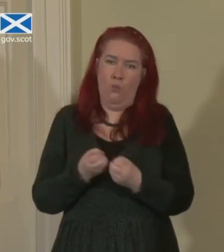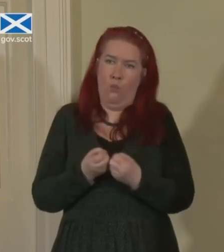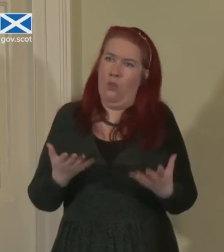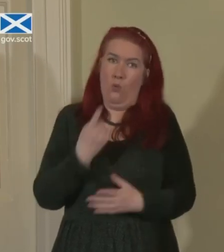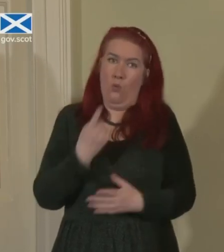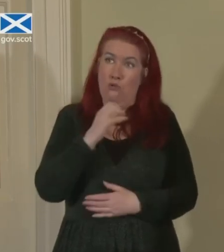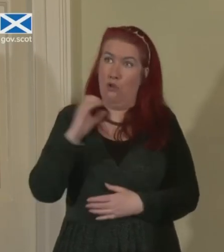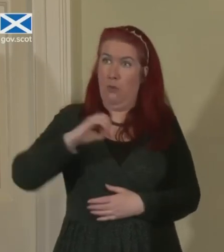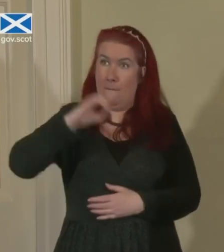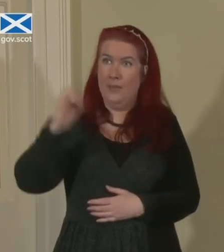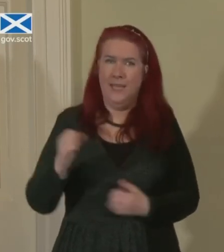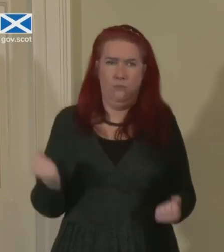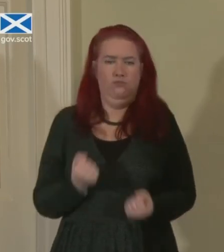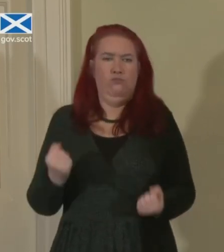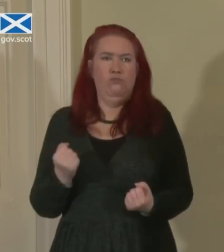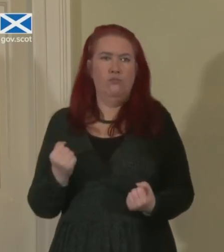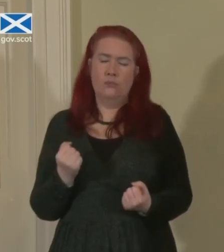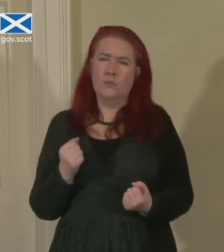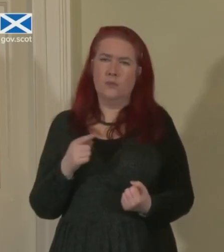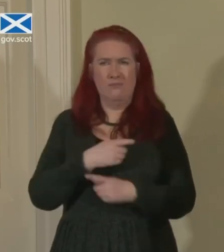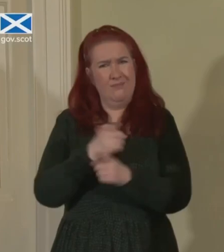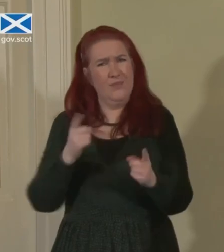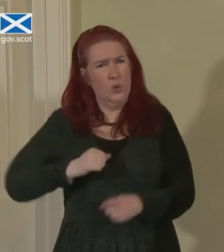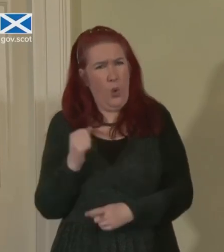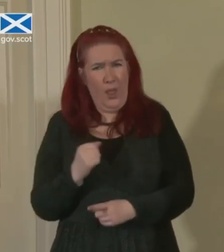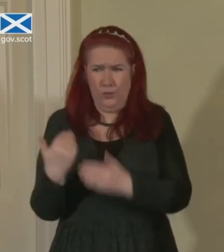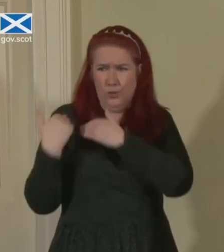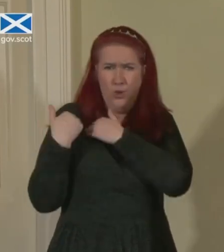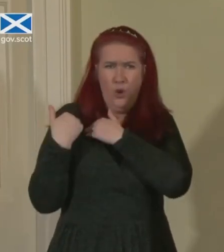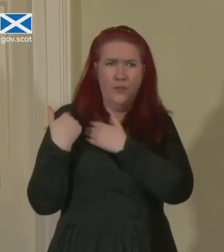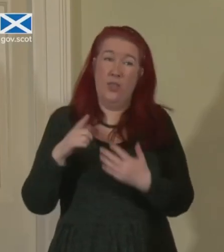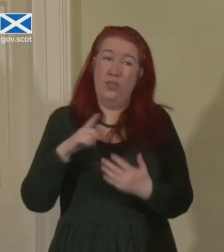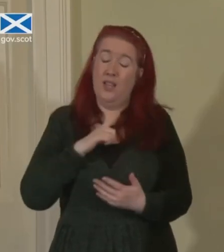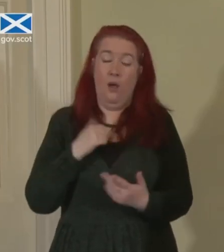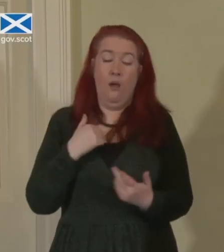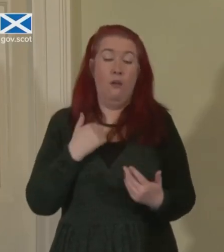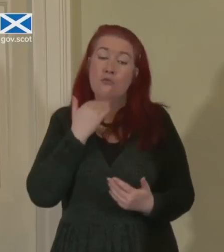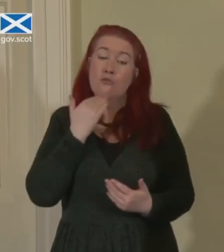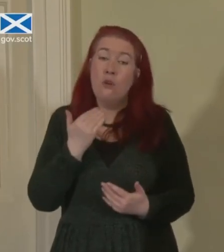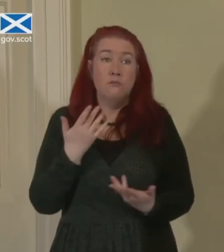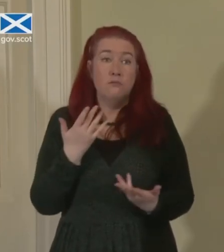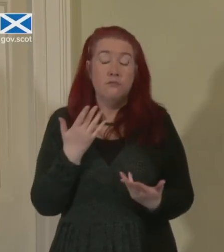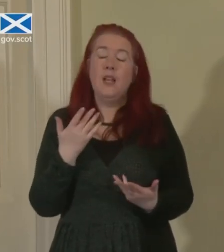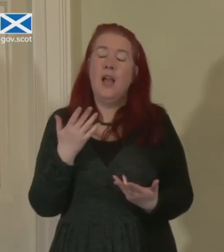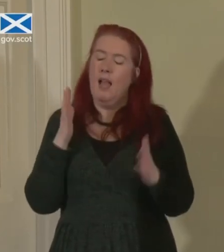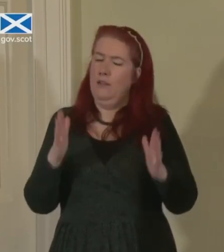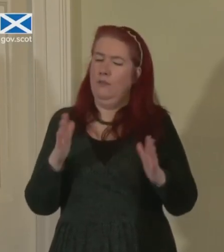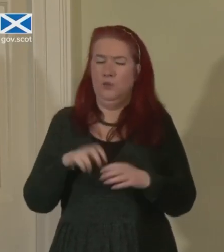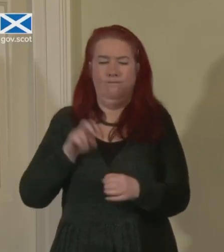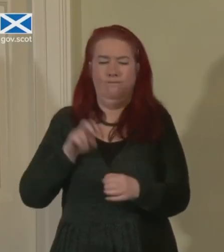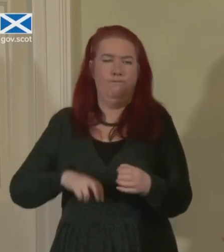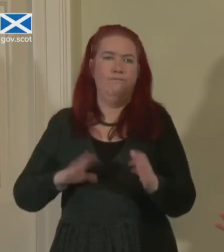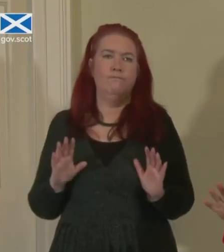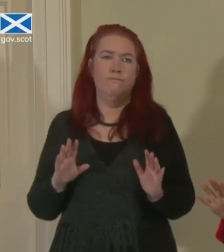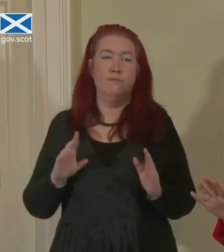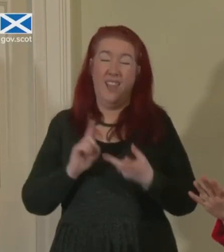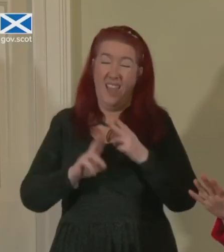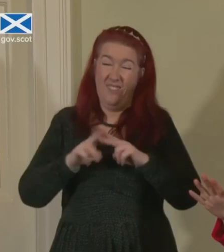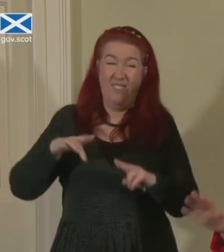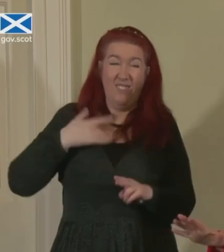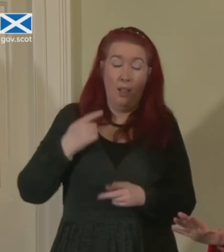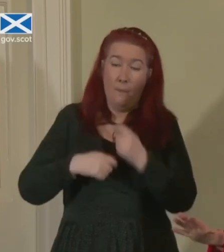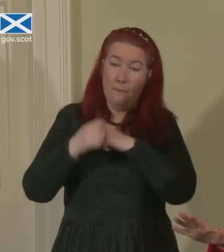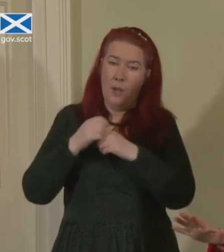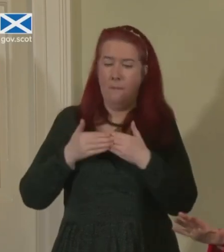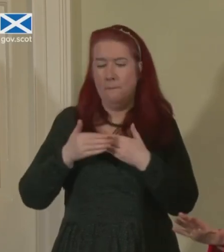basis. The country deserves nothing less than that. So that's the judgment I've come to. If that's my feeling, that I'm going to get in a